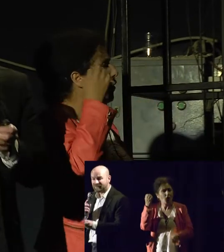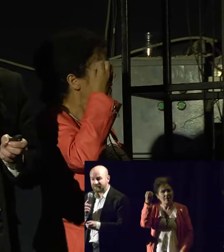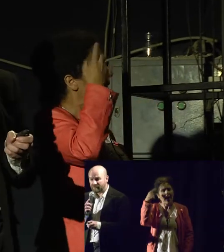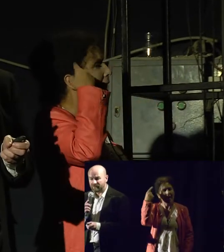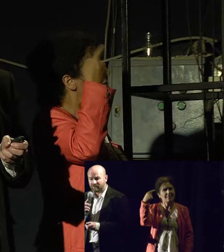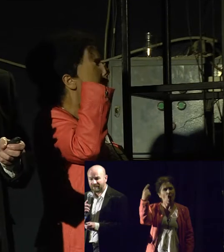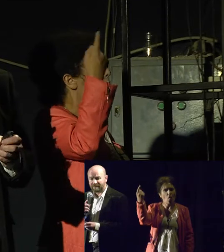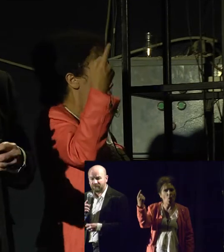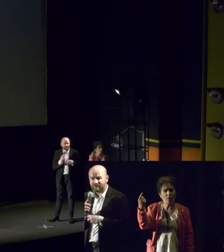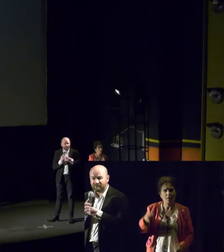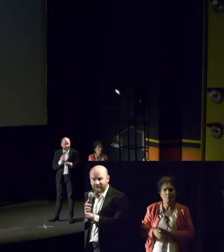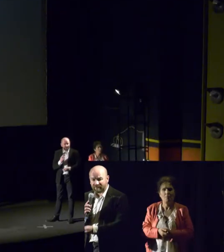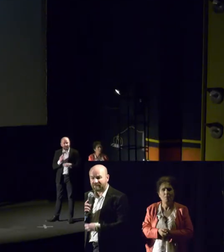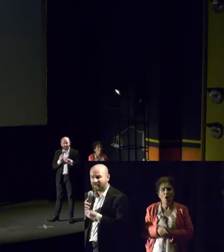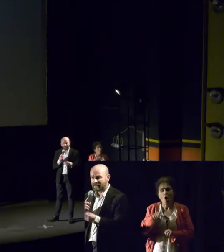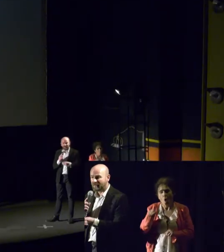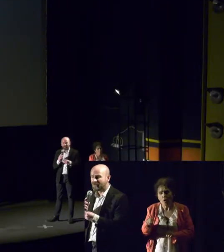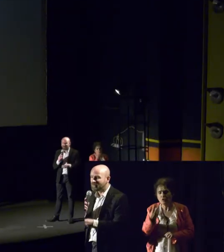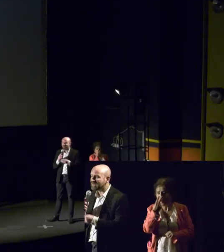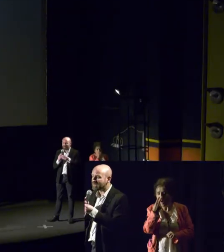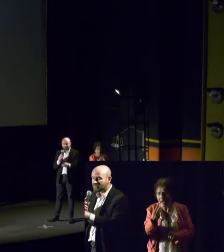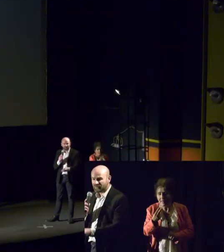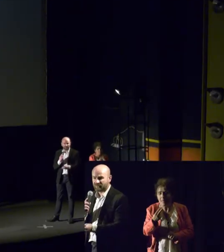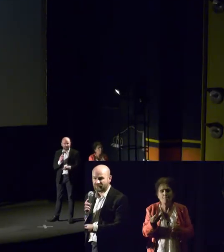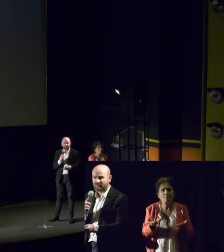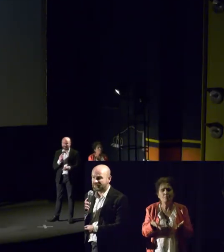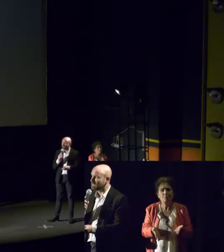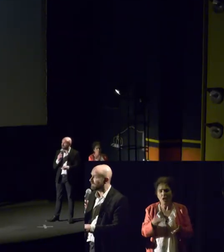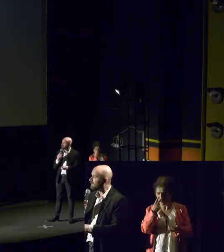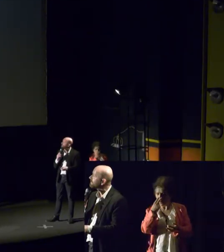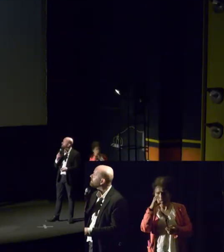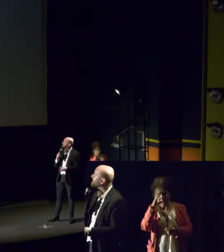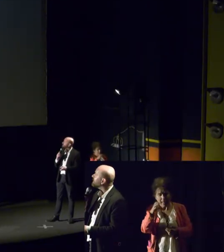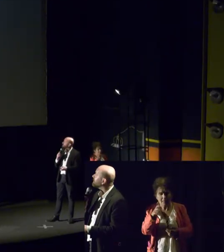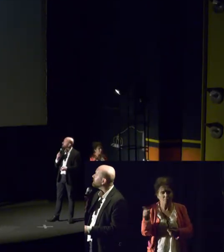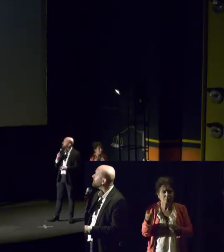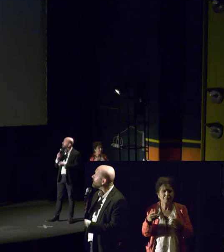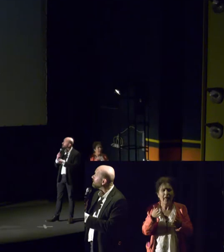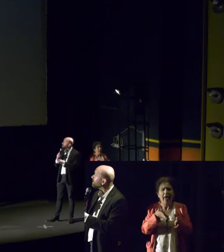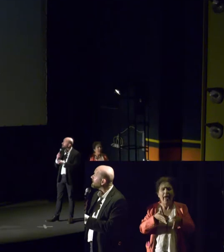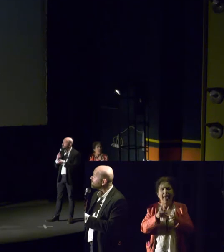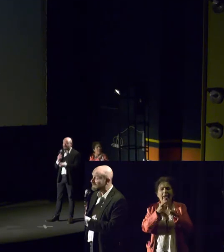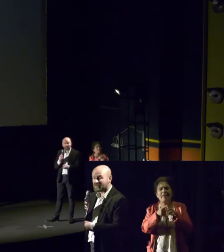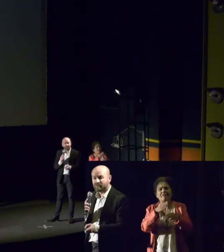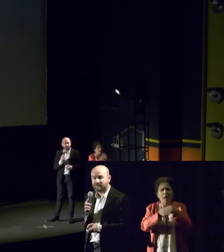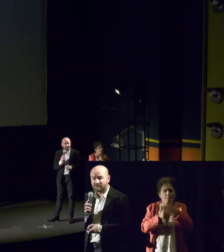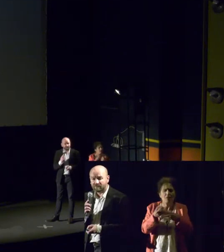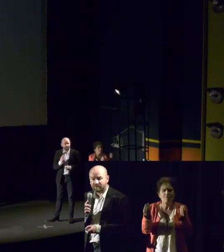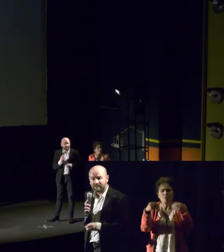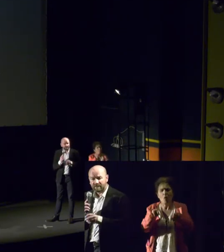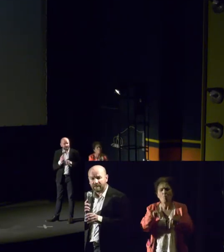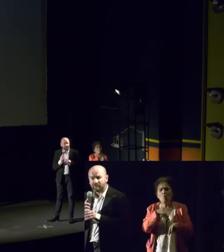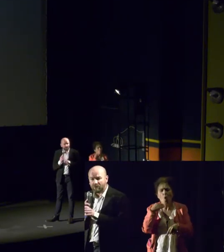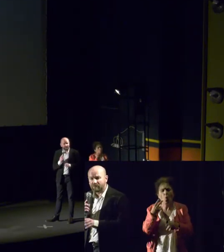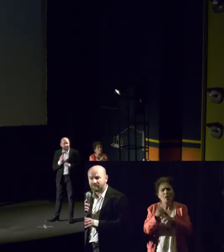What we're seeing also is a revamped infrastructure to deal with this. So in many countries in